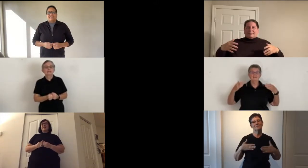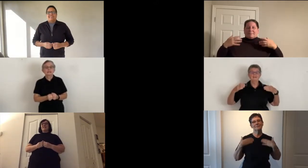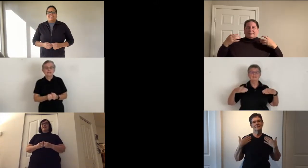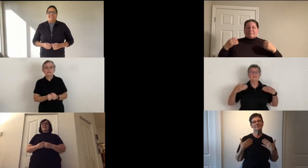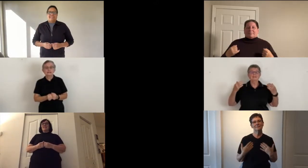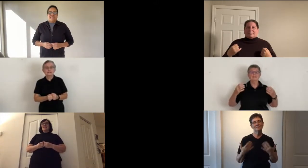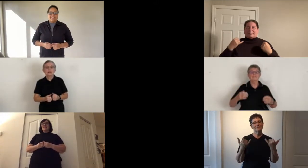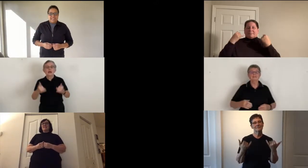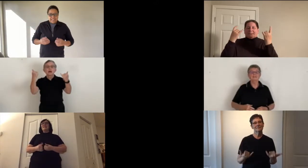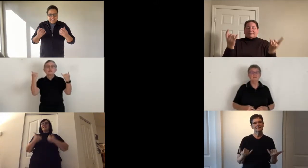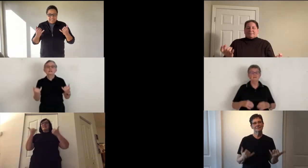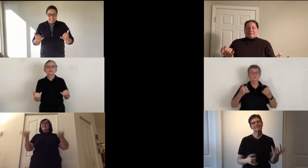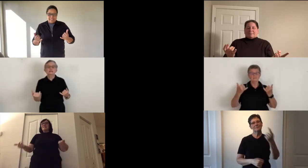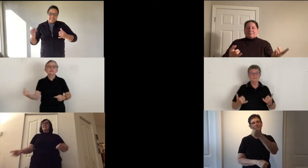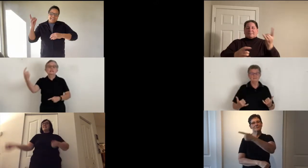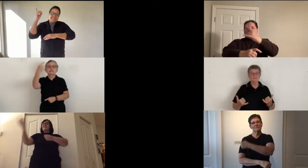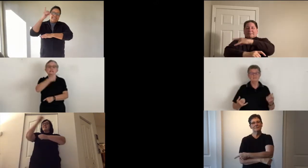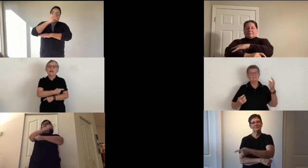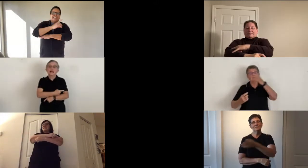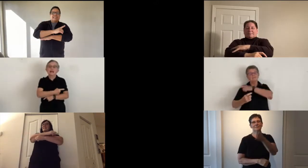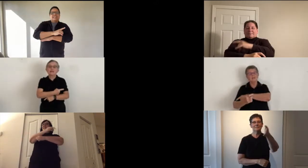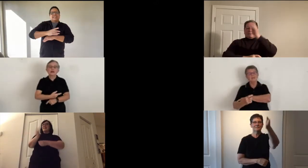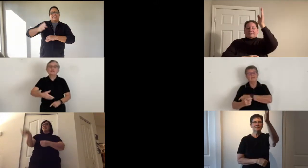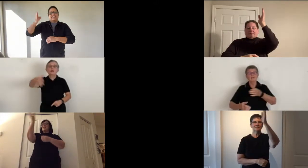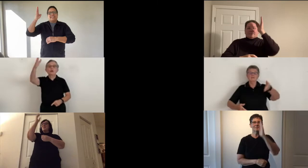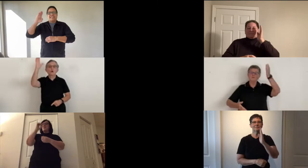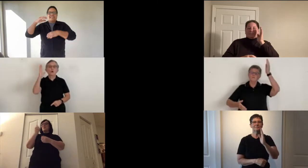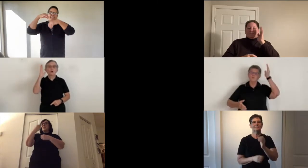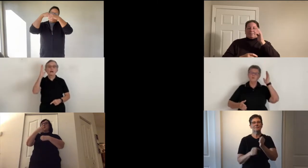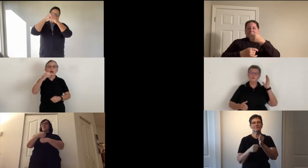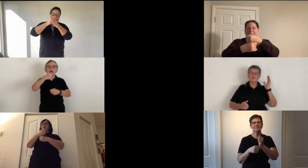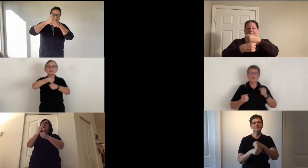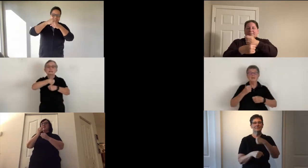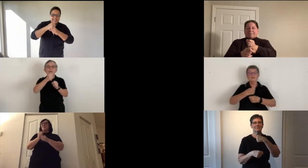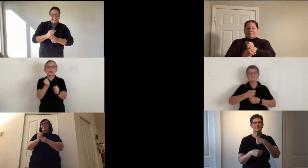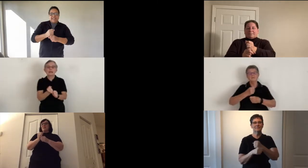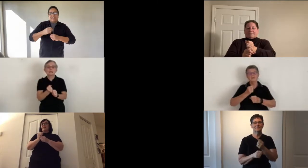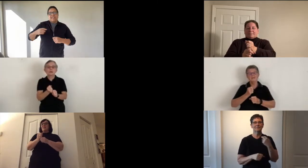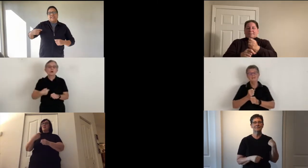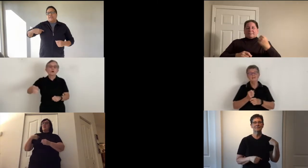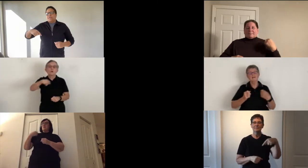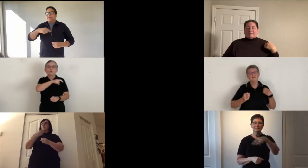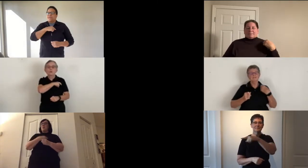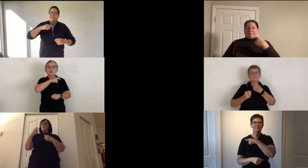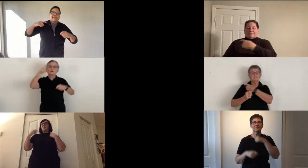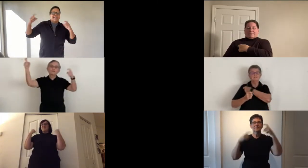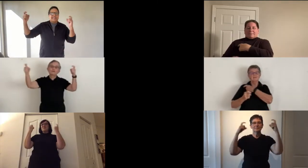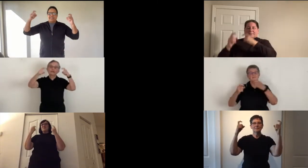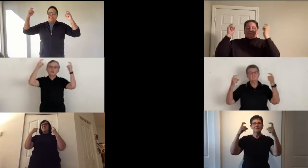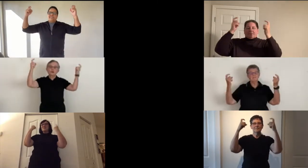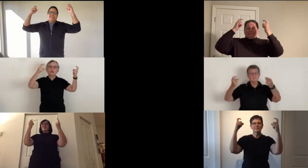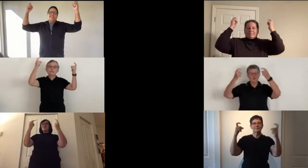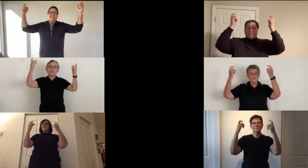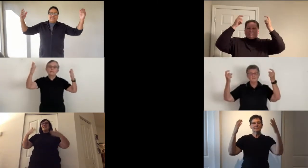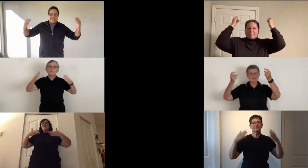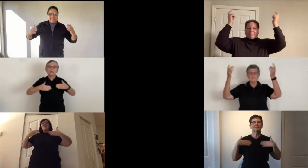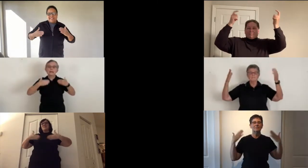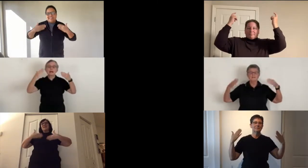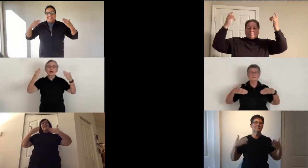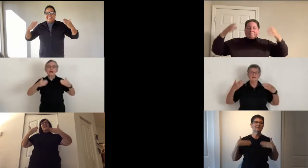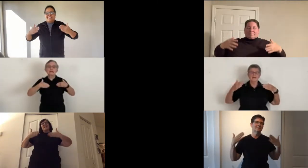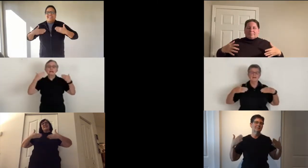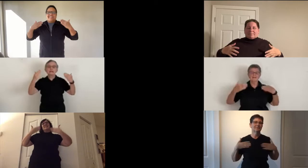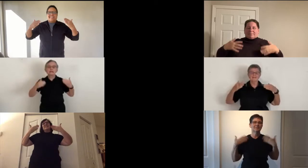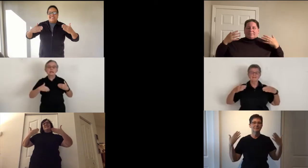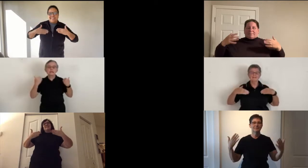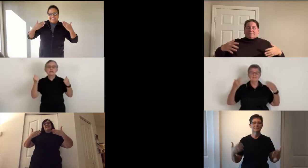in it. This is the day that the Lord has made, we will rejoice and be